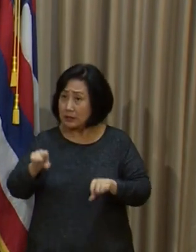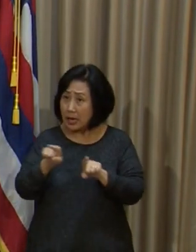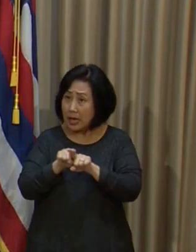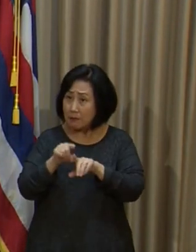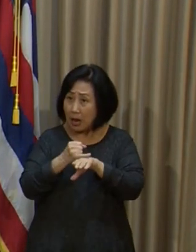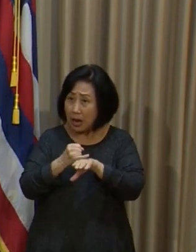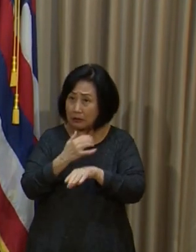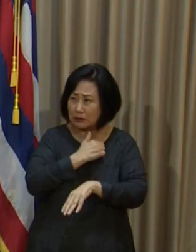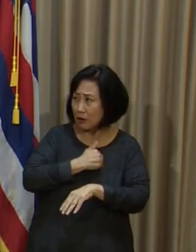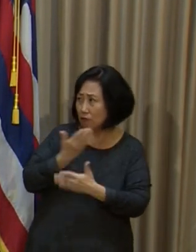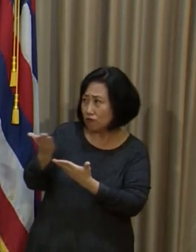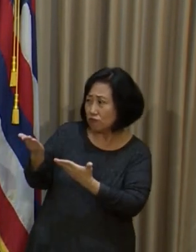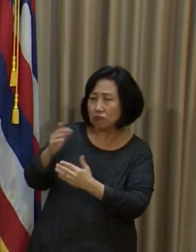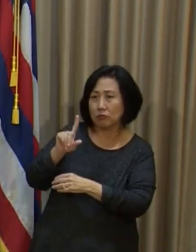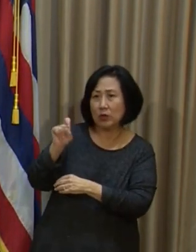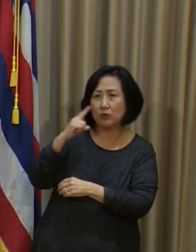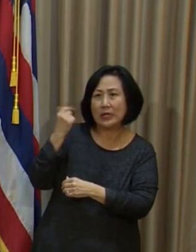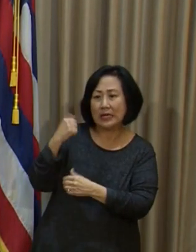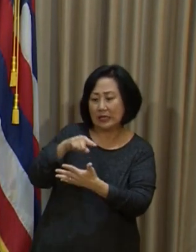Sorry, for any of the doctors.